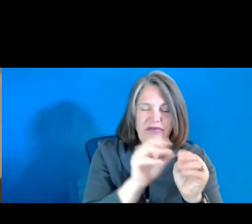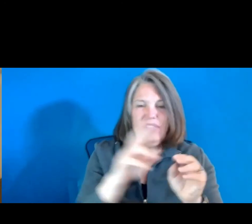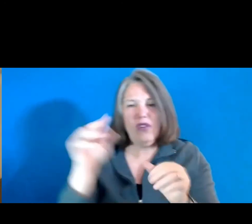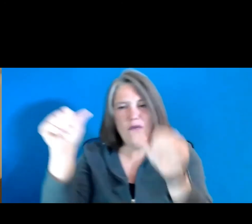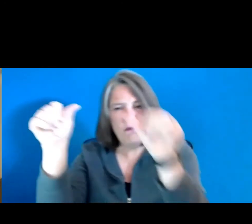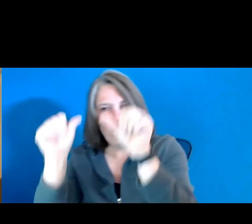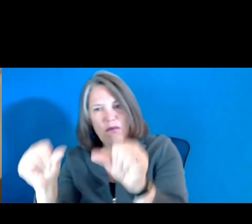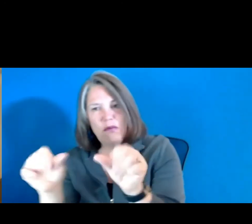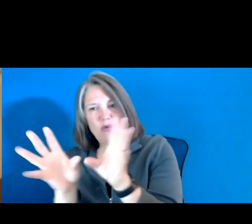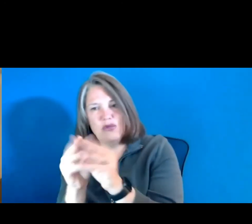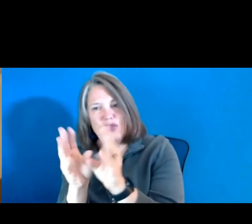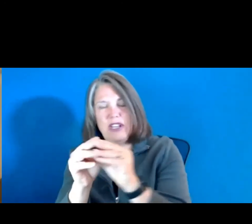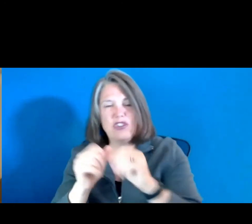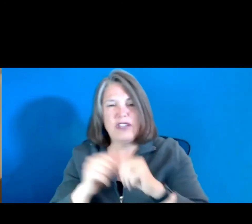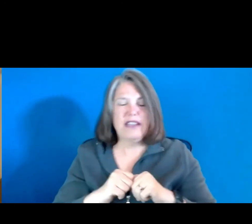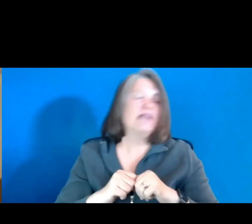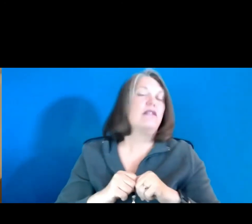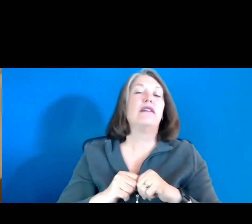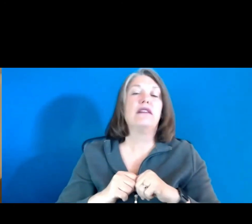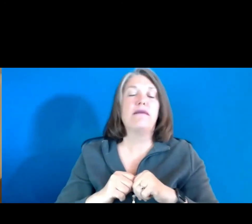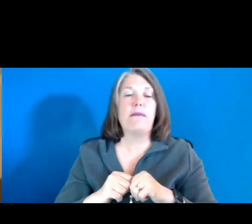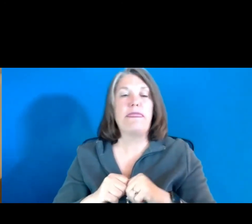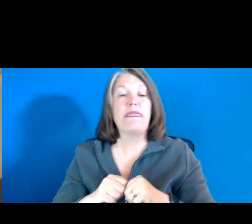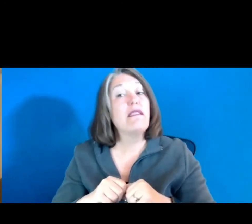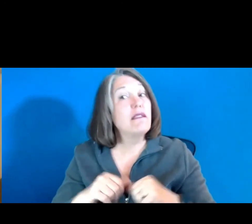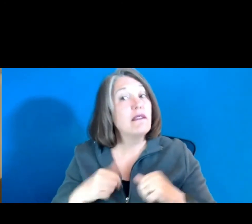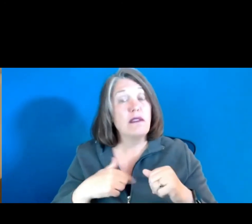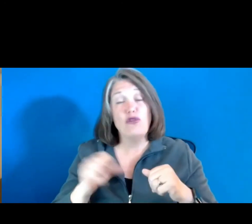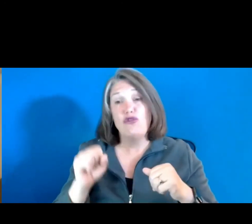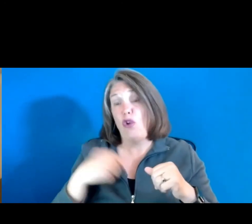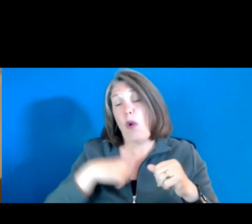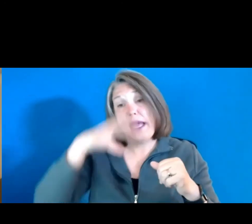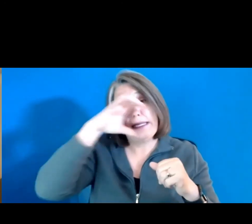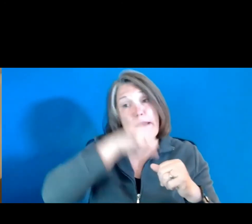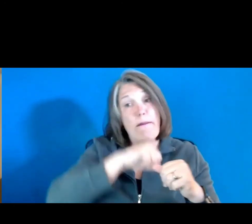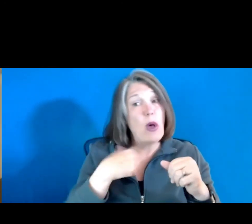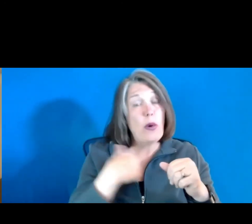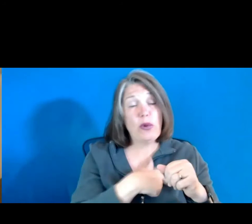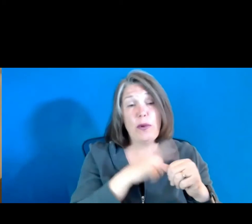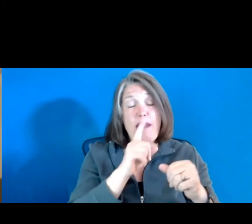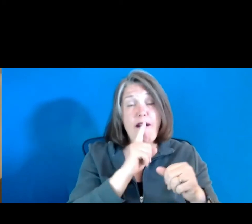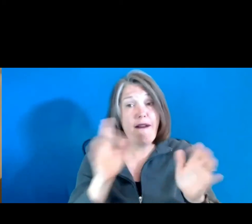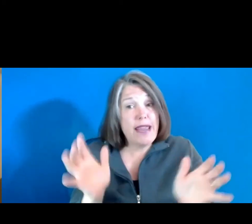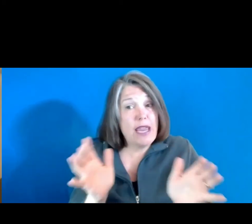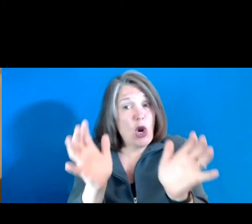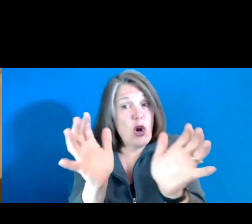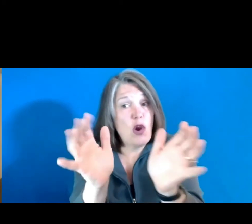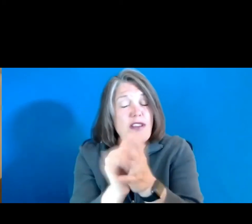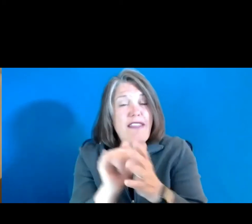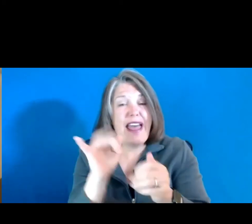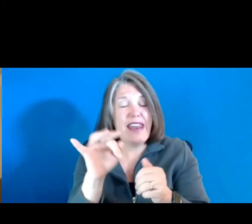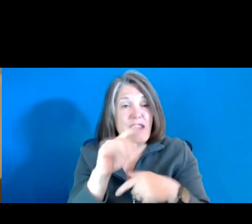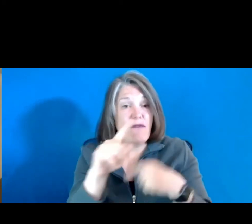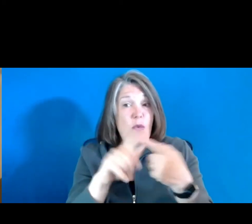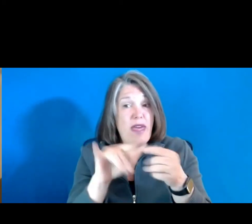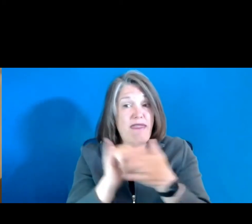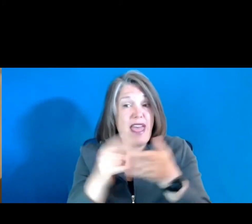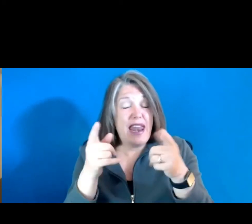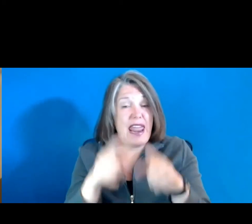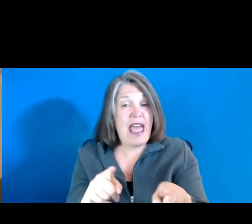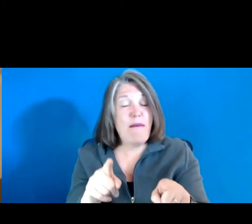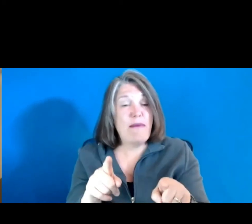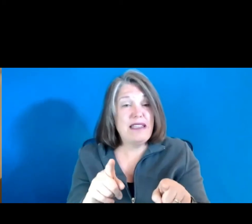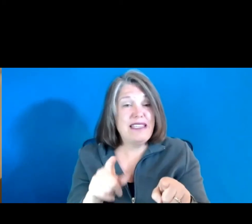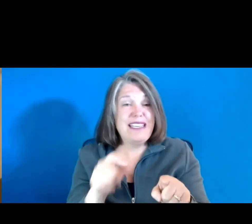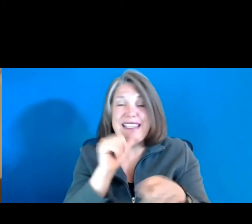session. And so I suppose we are encouraging that when that happens, that not be a surrogate